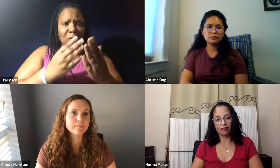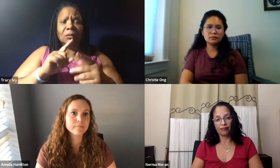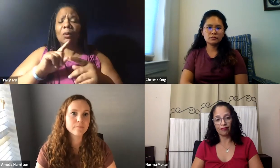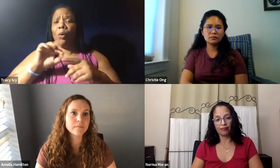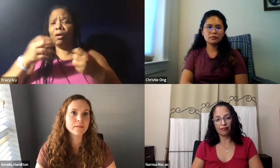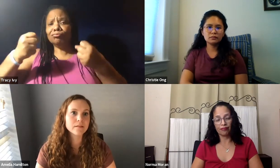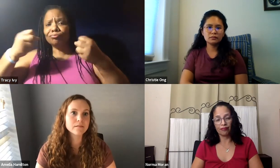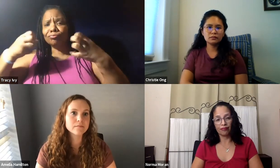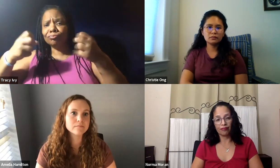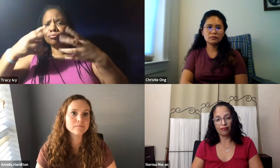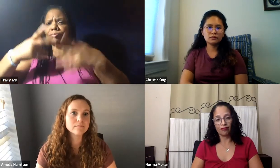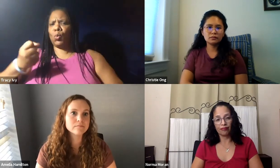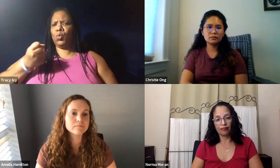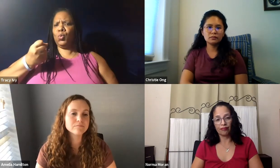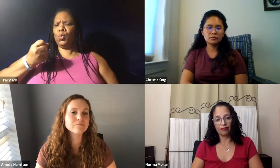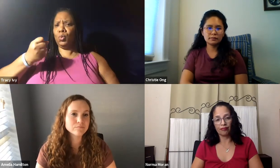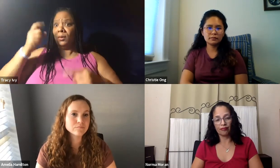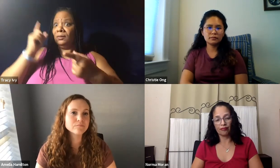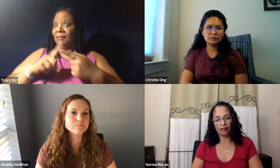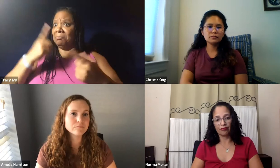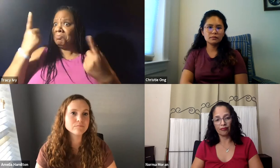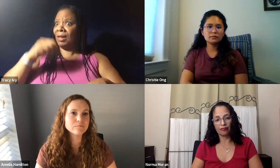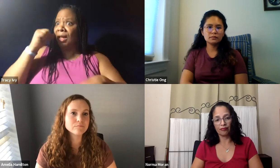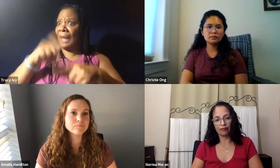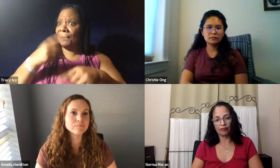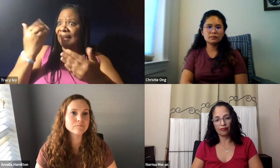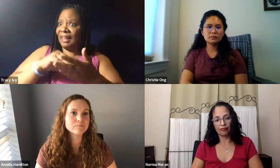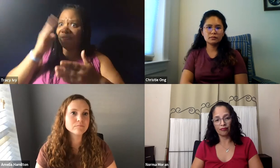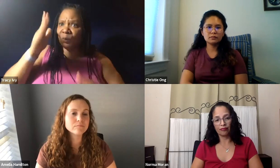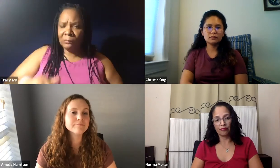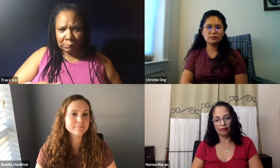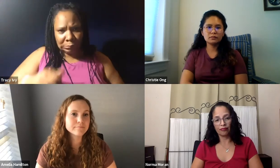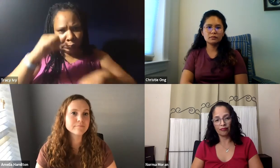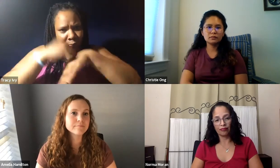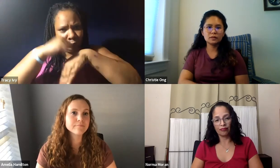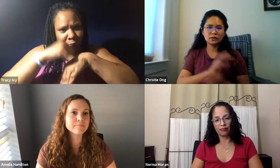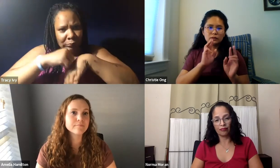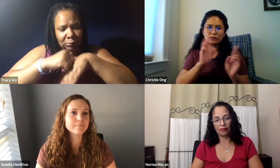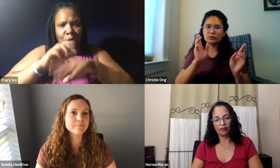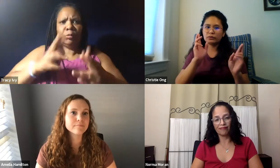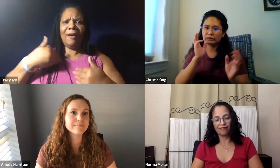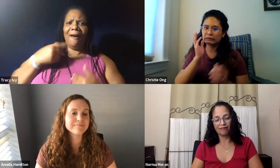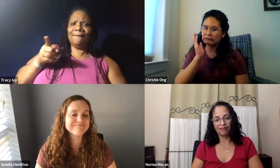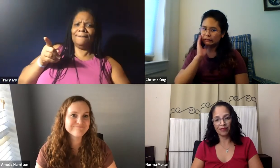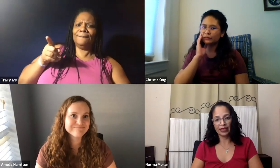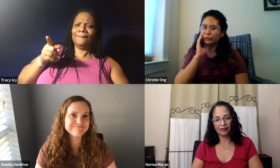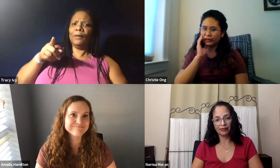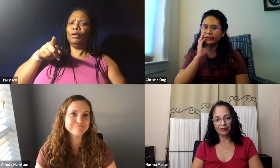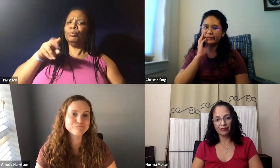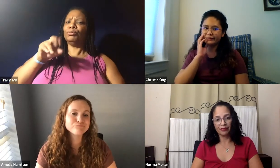worked and make some type of list that people could access to see what would work better. That way, the future, if this would ever happen again,